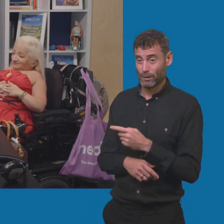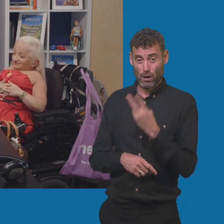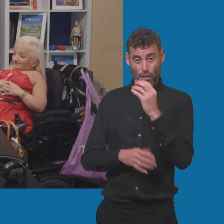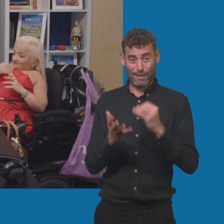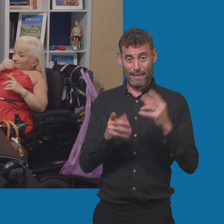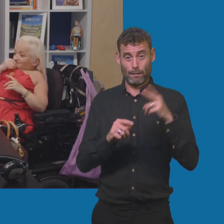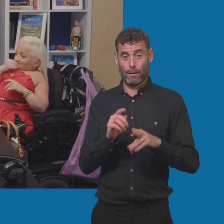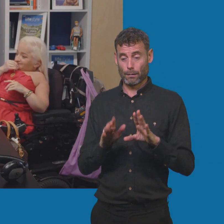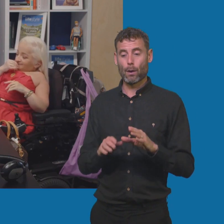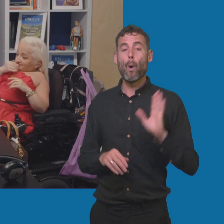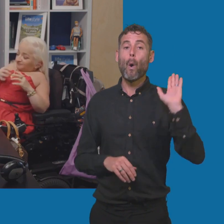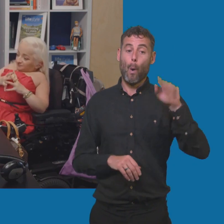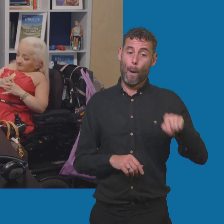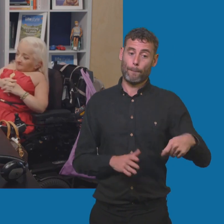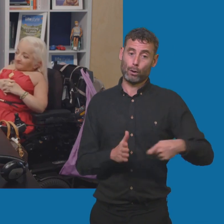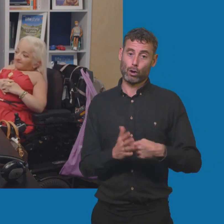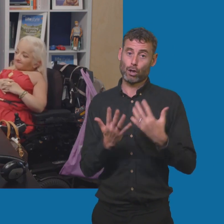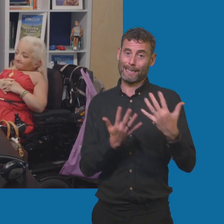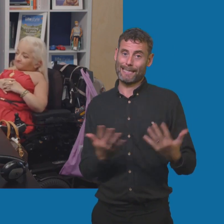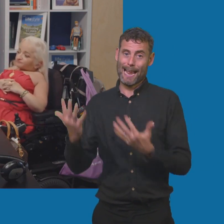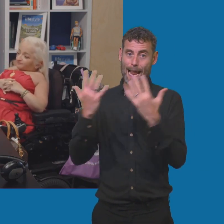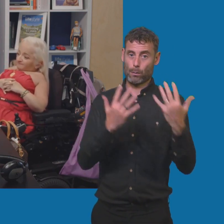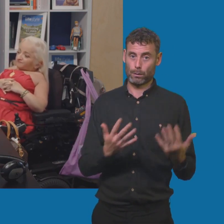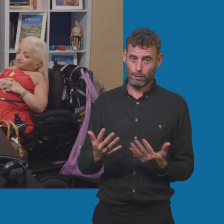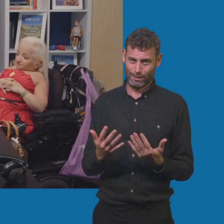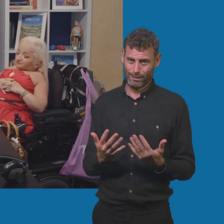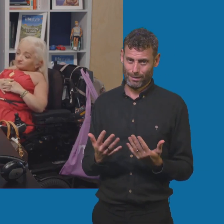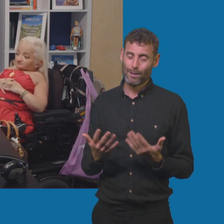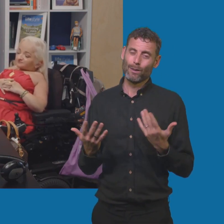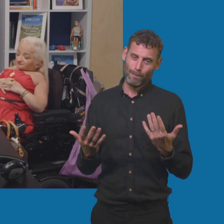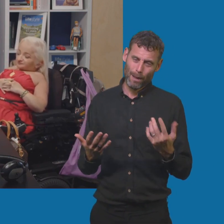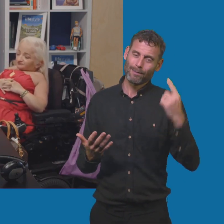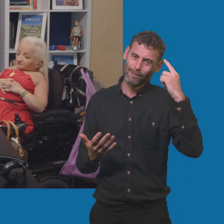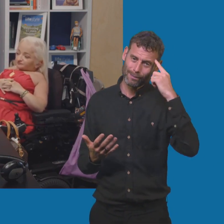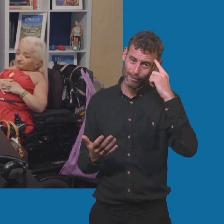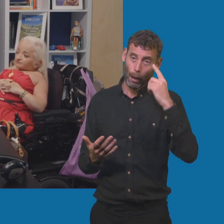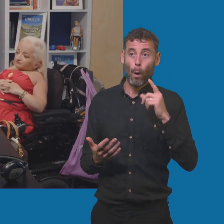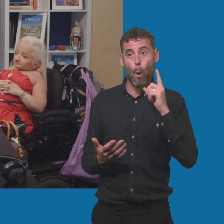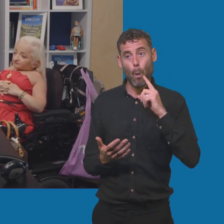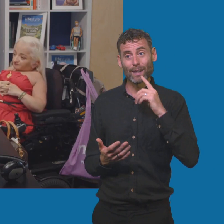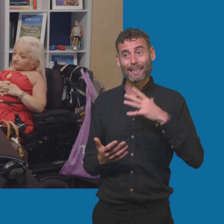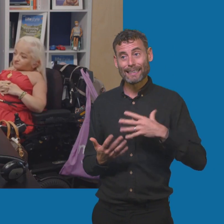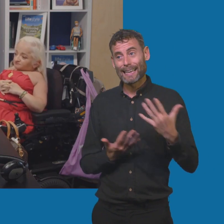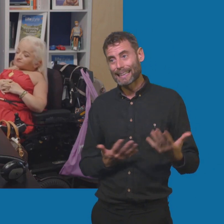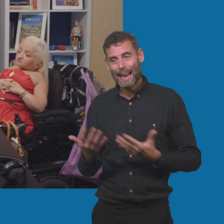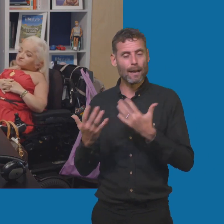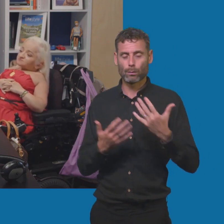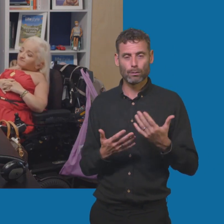home it probably takes about 10 hours but you're not going to be coming home with an empty battery all the time so that's what people need to remember most of the time you're coming home and it's still going be mostly full.